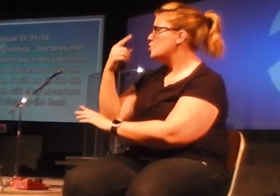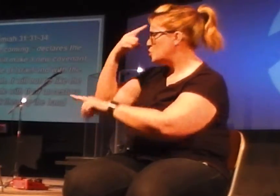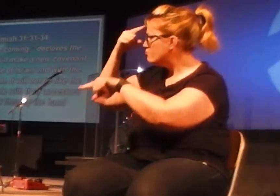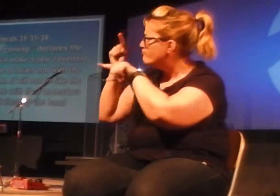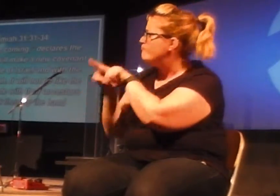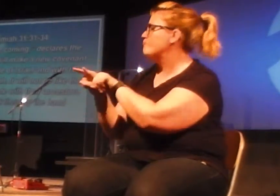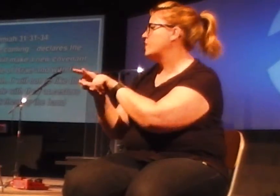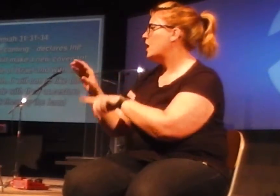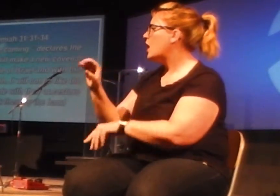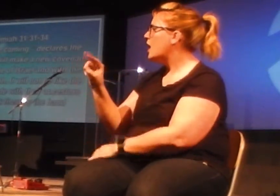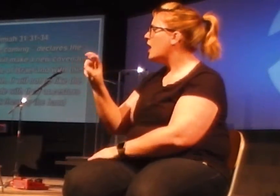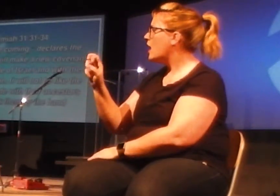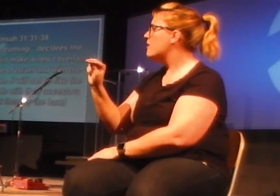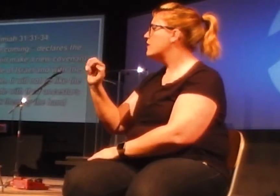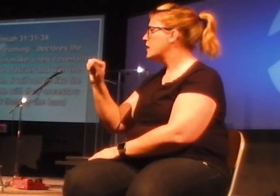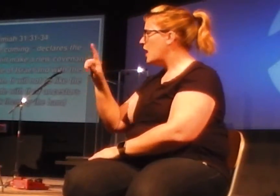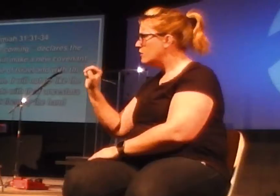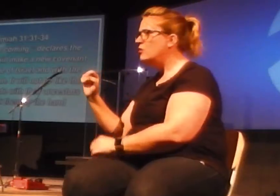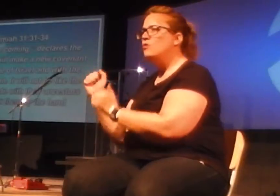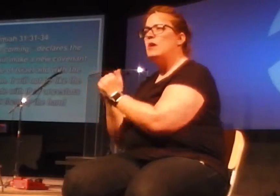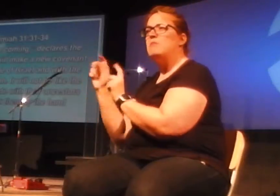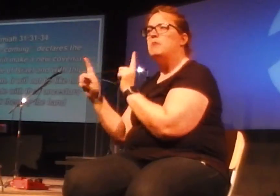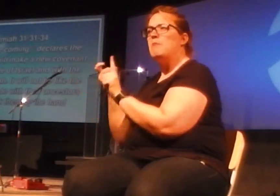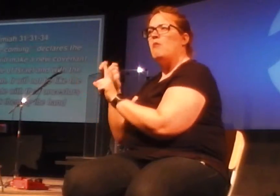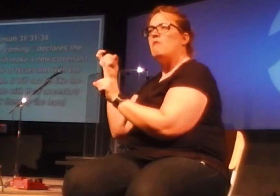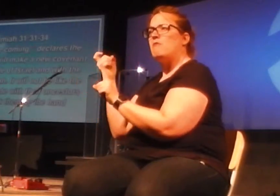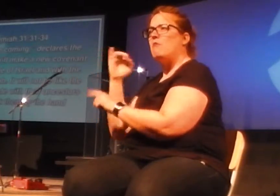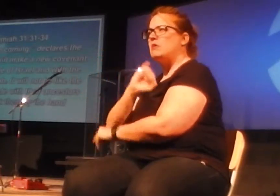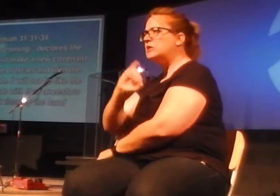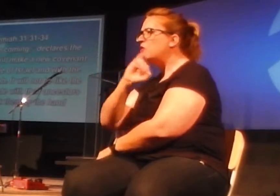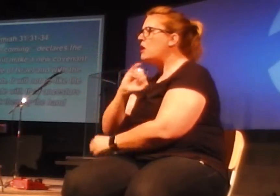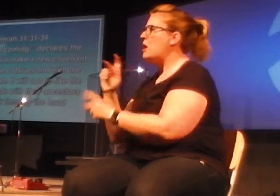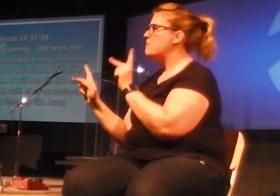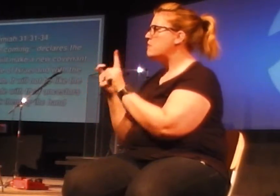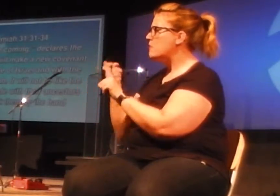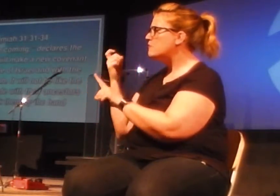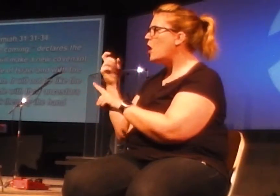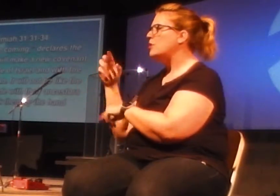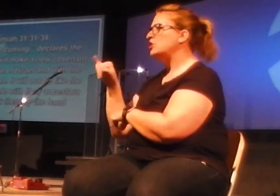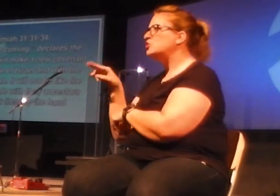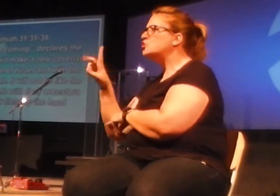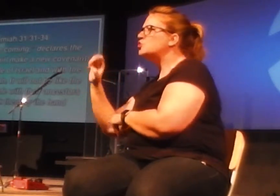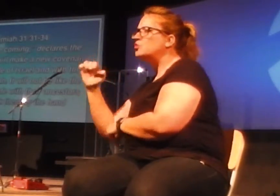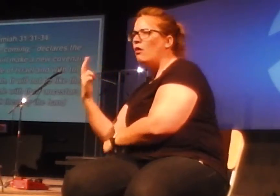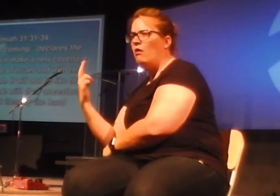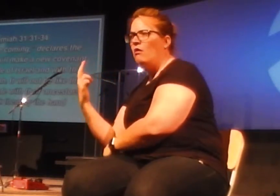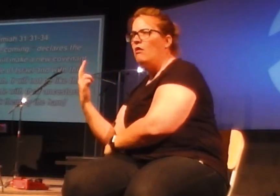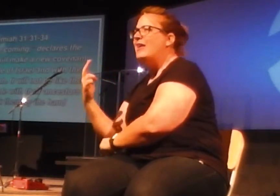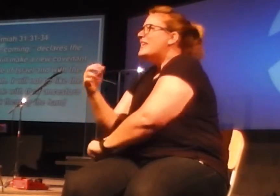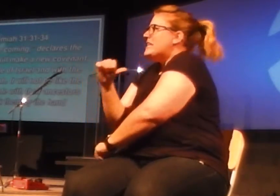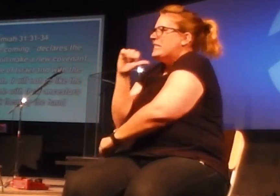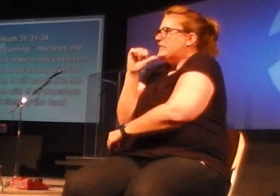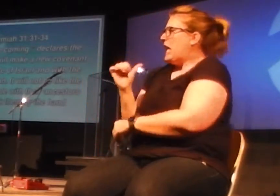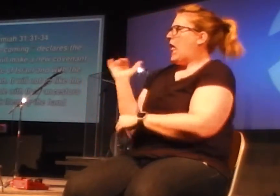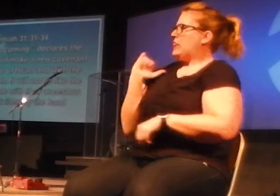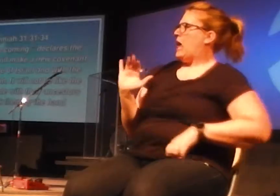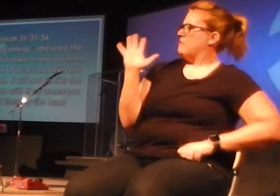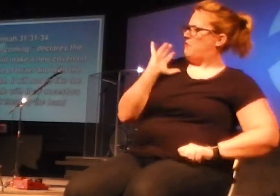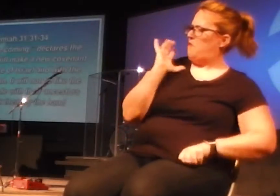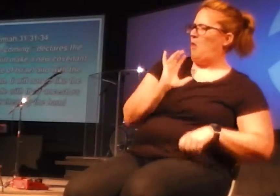with the people of Israel and with the people of Judah. It will not be like the covenant I made with their ancestors when I